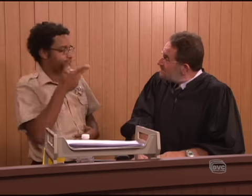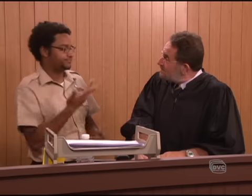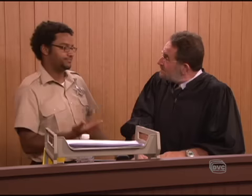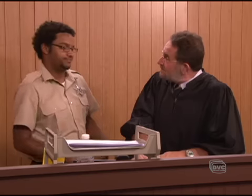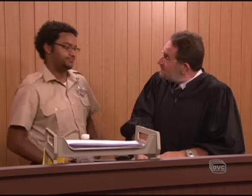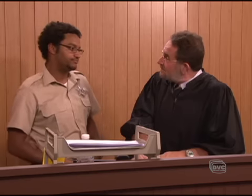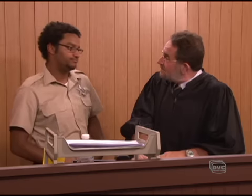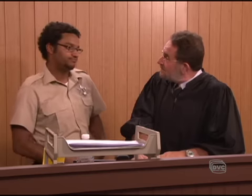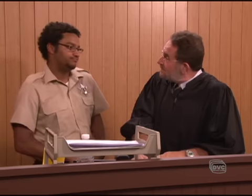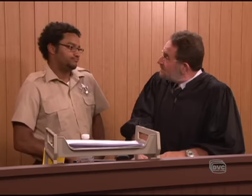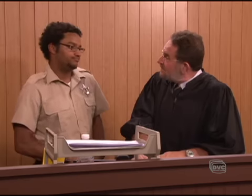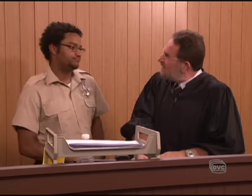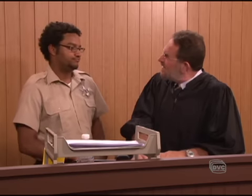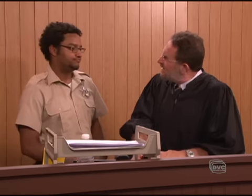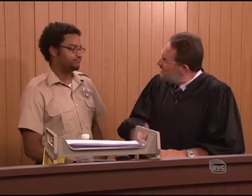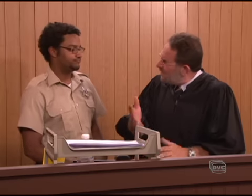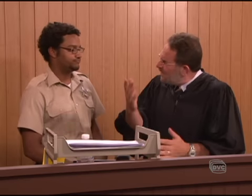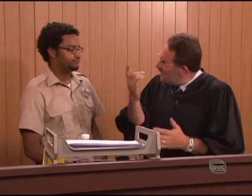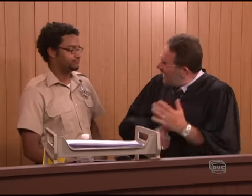use of a deadly weapon. Huh? What?